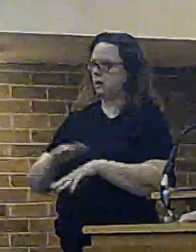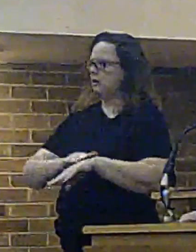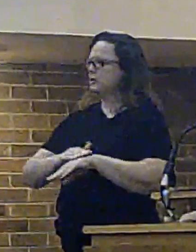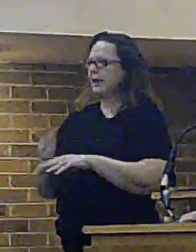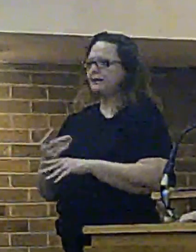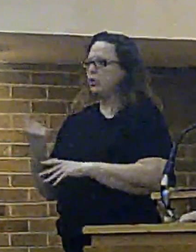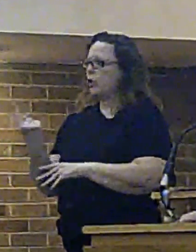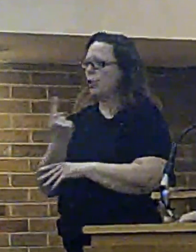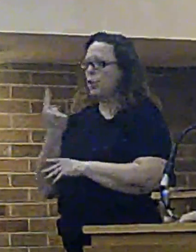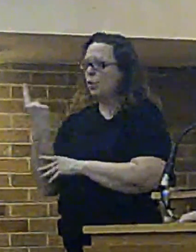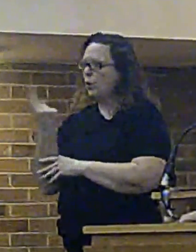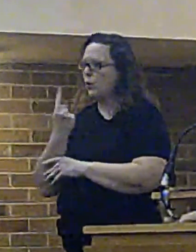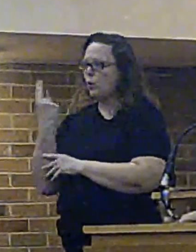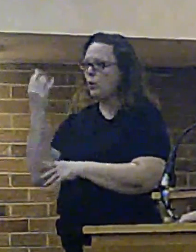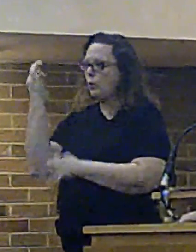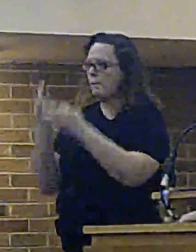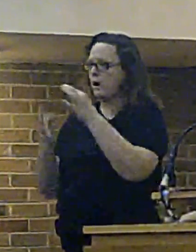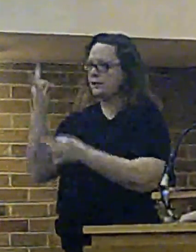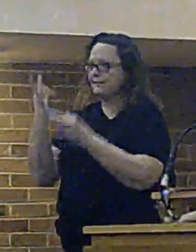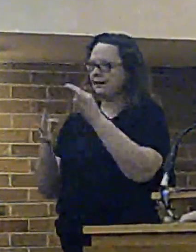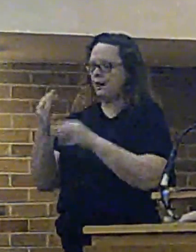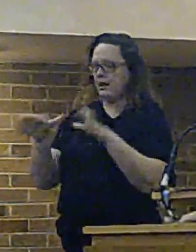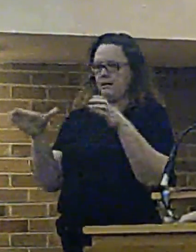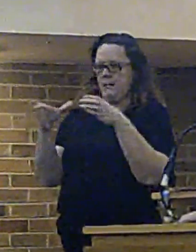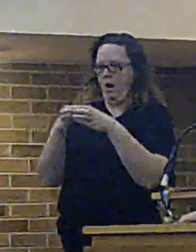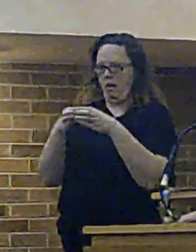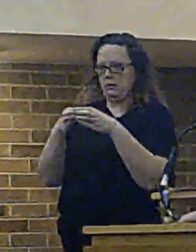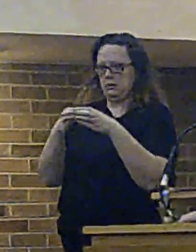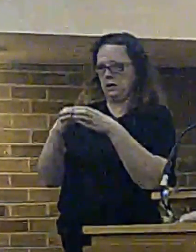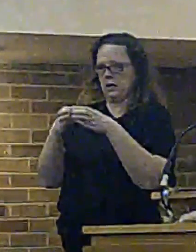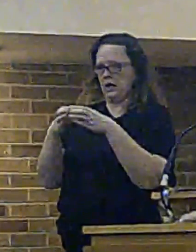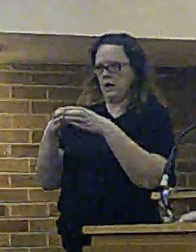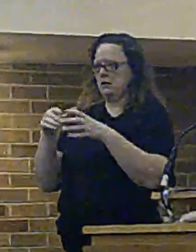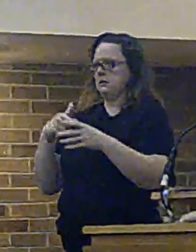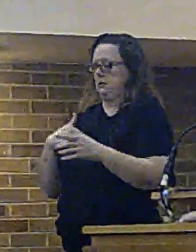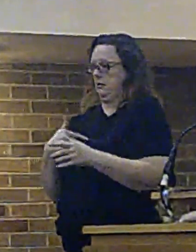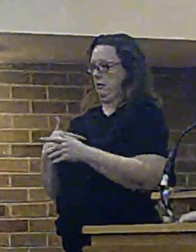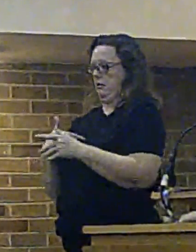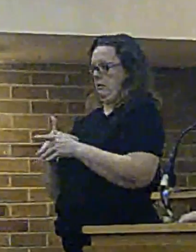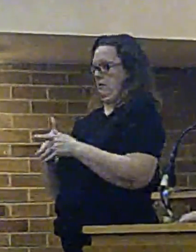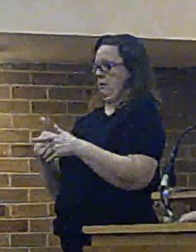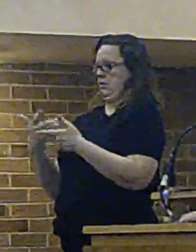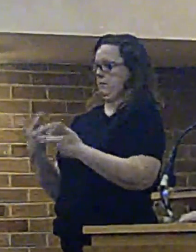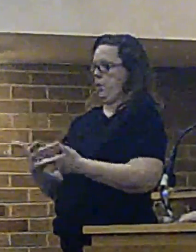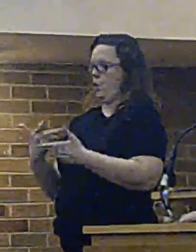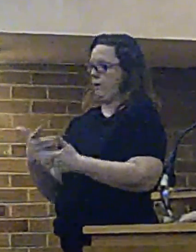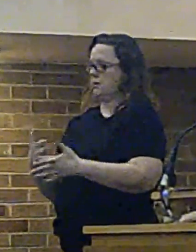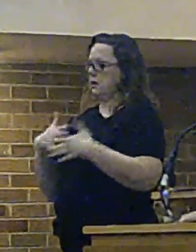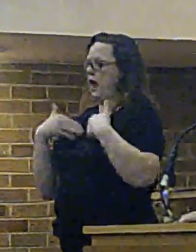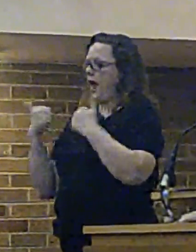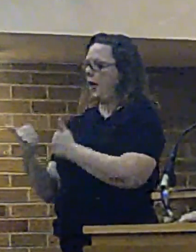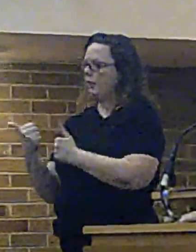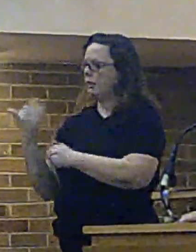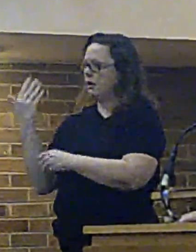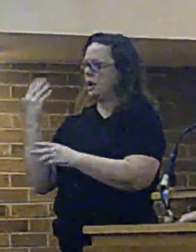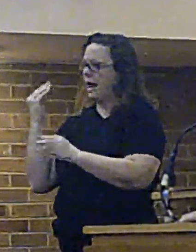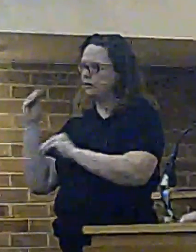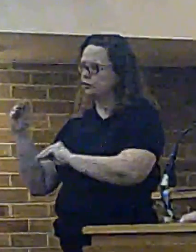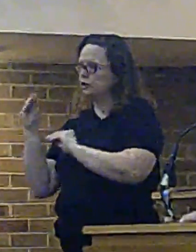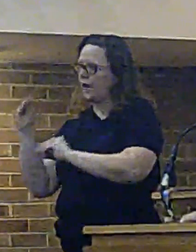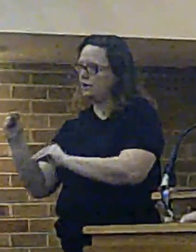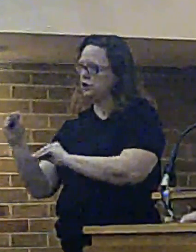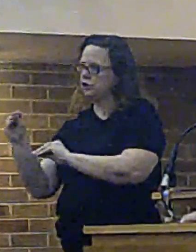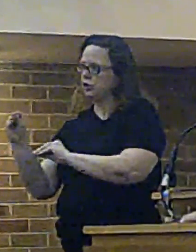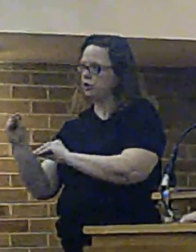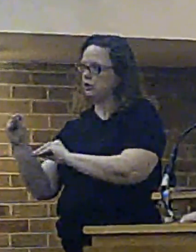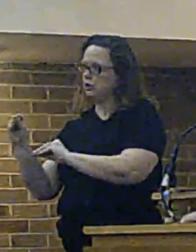such as health and education continue to be protected in the way that they have been, local government,